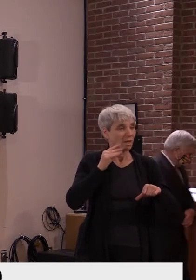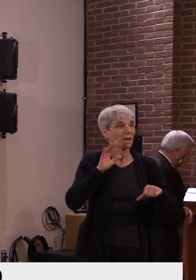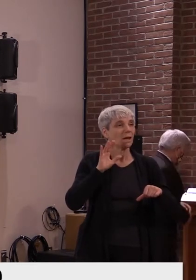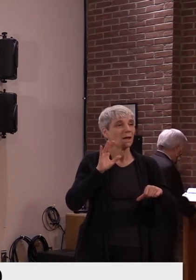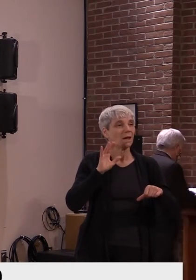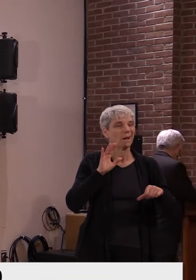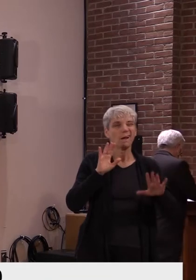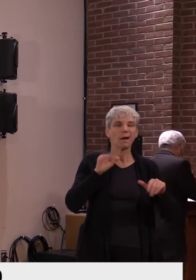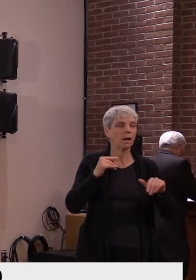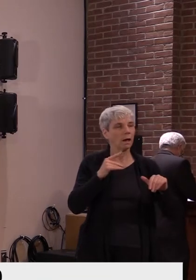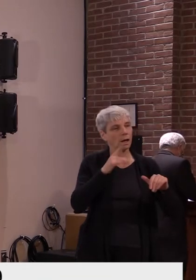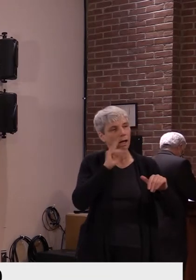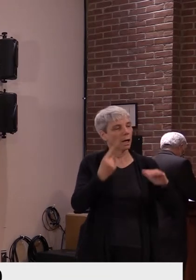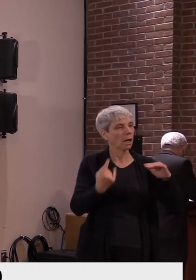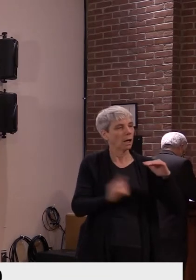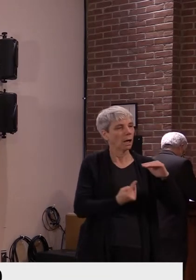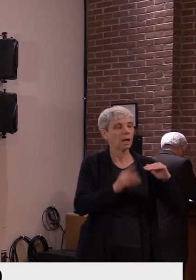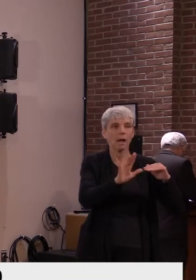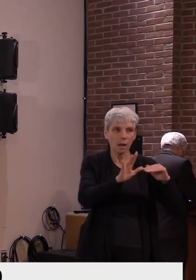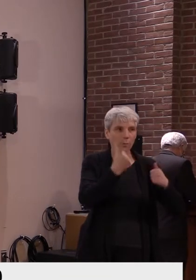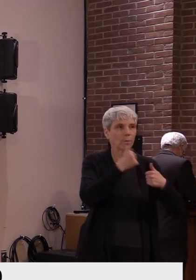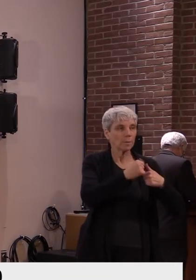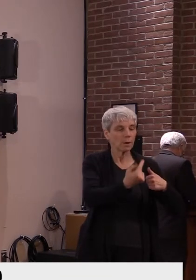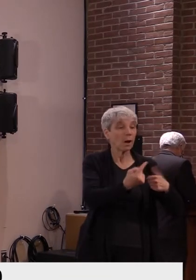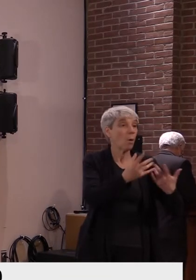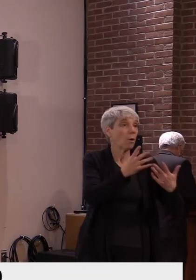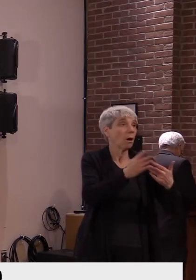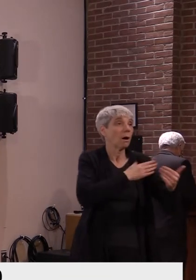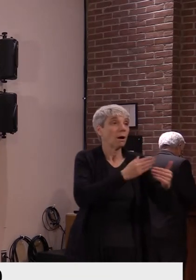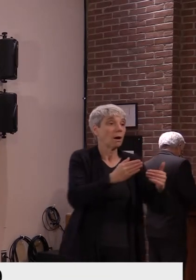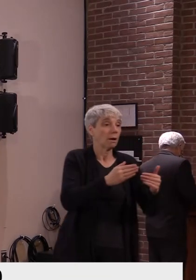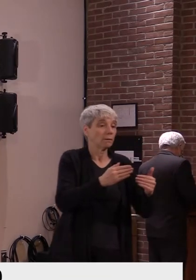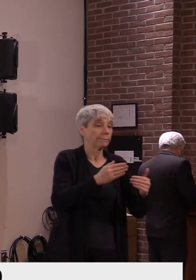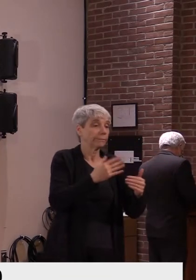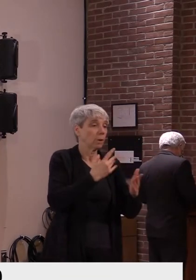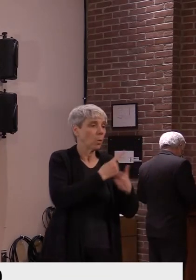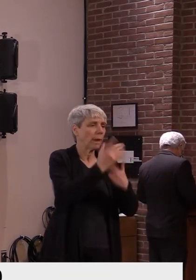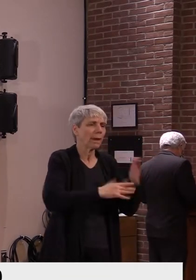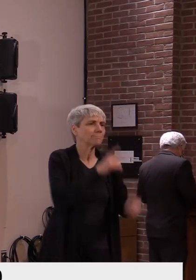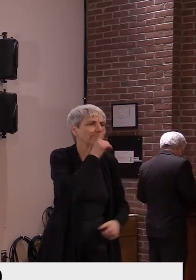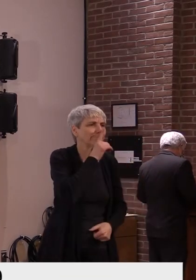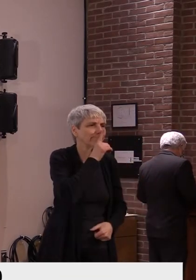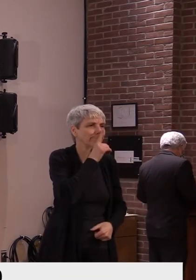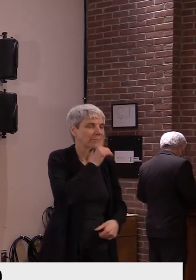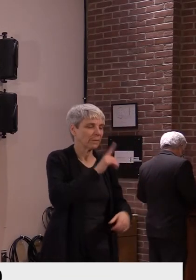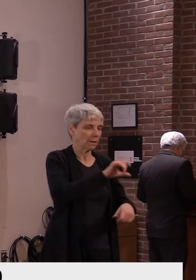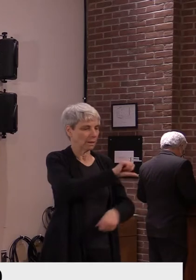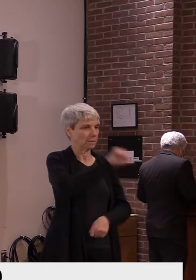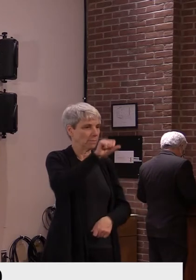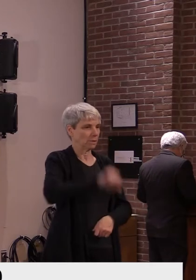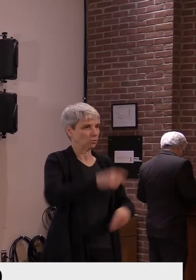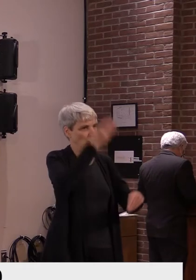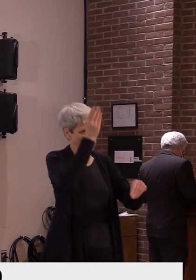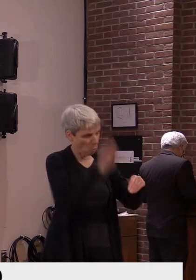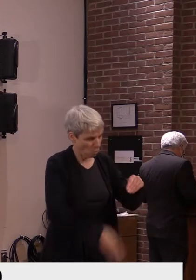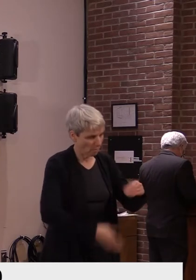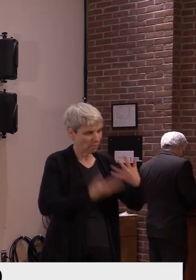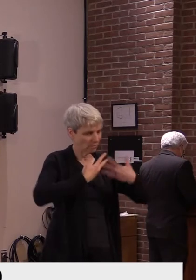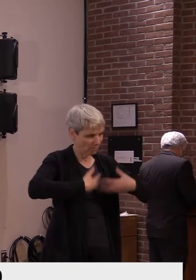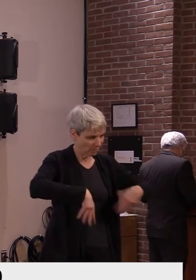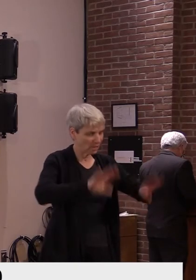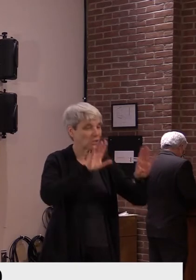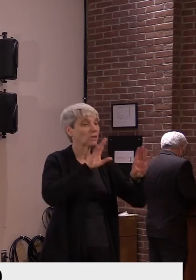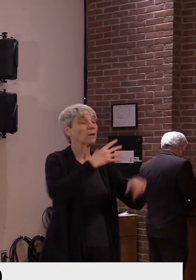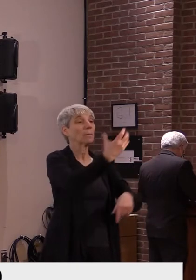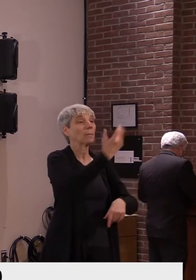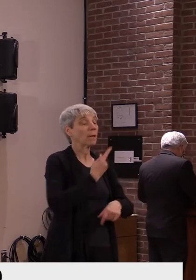skiing, but when they come home because it's time to come home after the fall semester, that if they're coming from part of